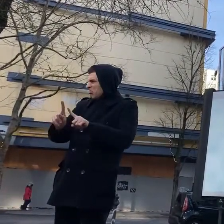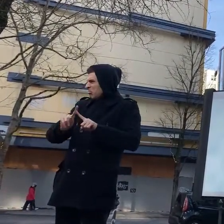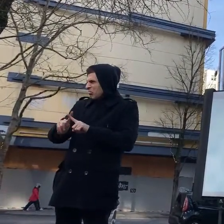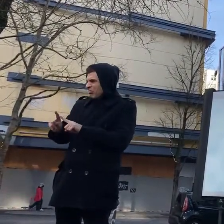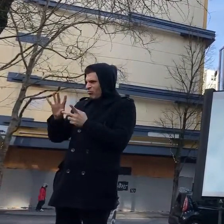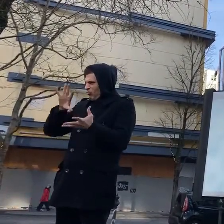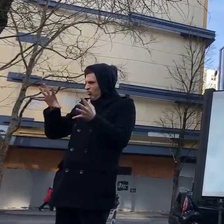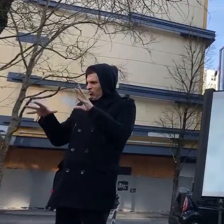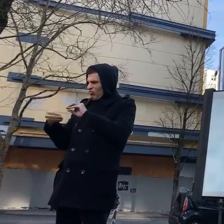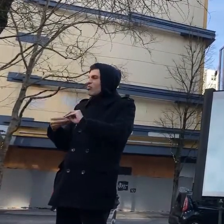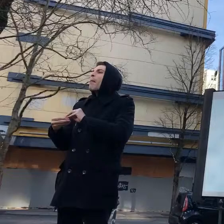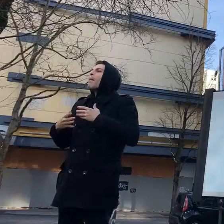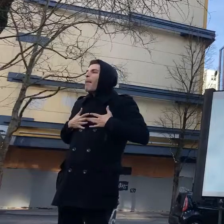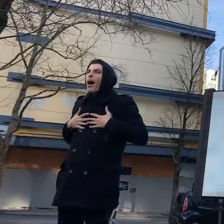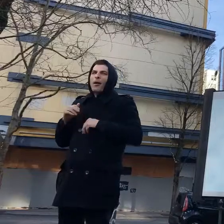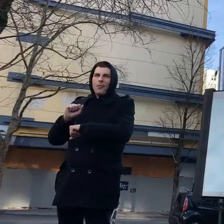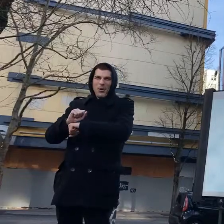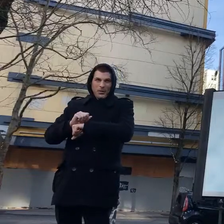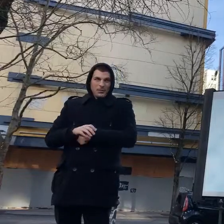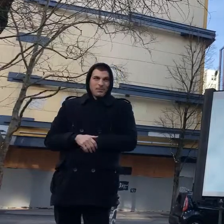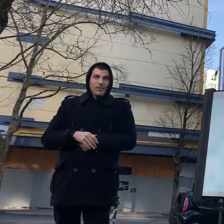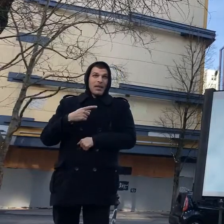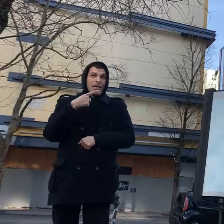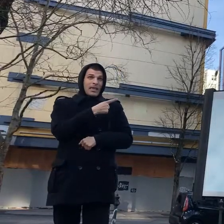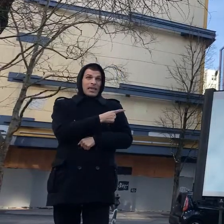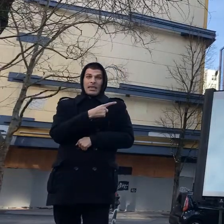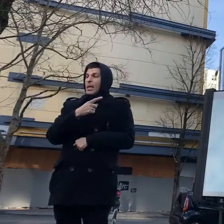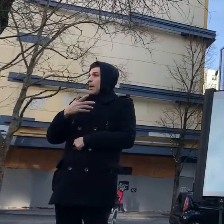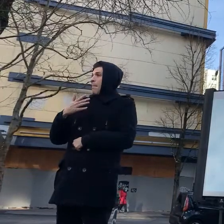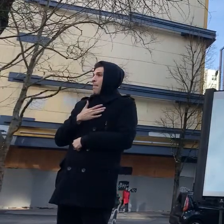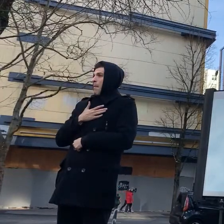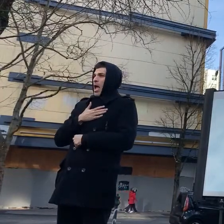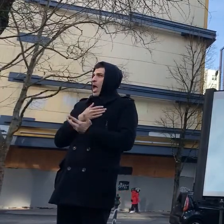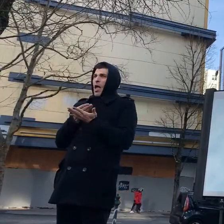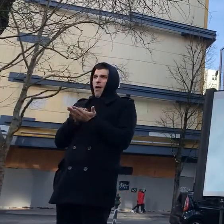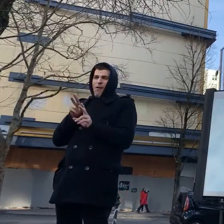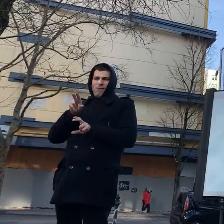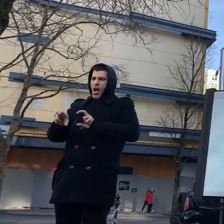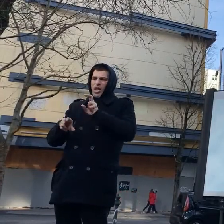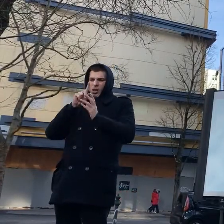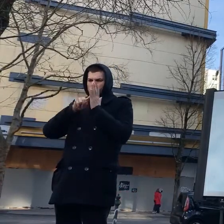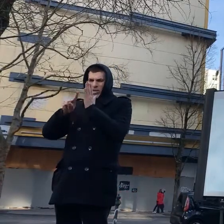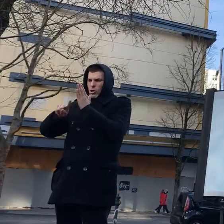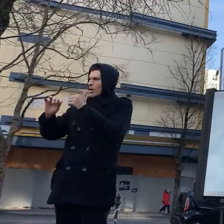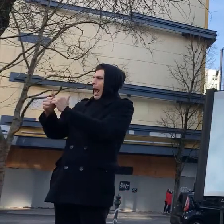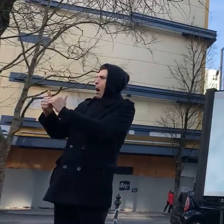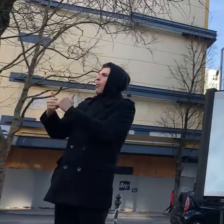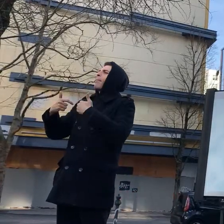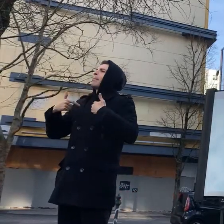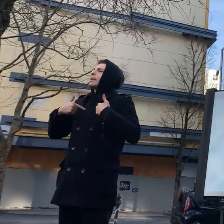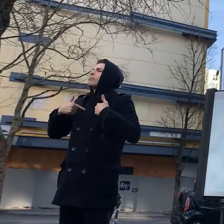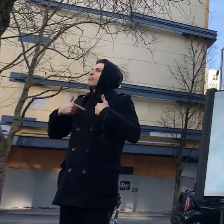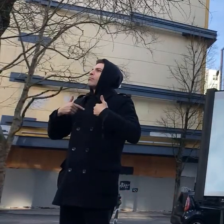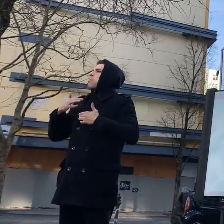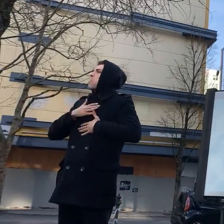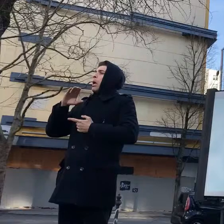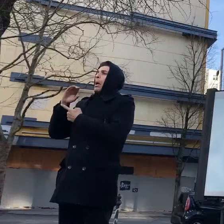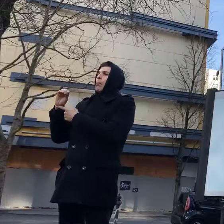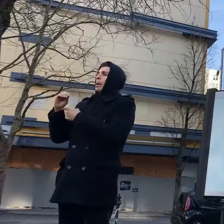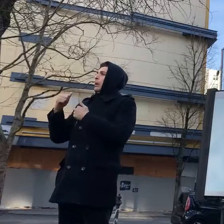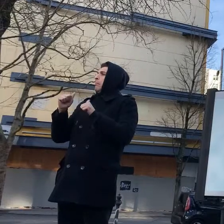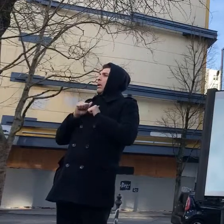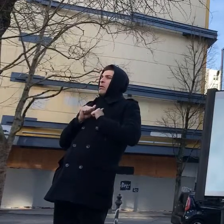the life-threatening uh aspects of these smokes have been known for three quarters of a century that have been